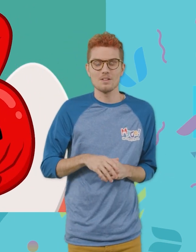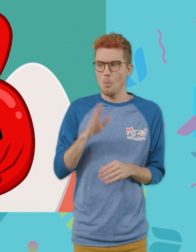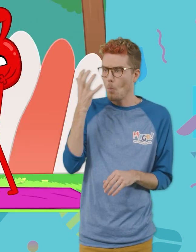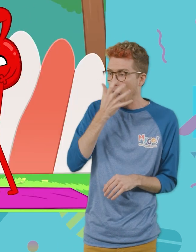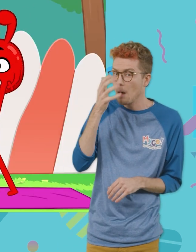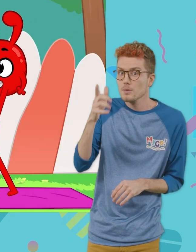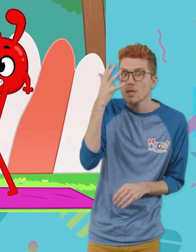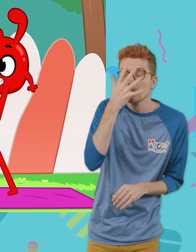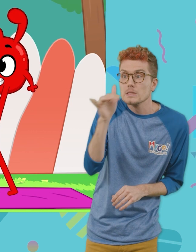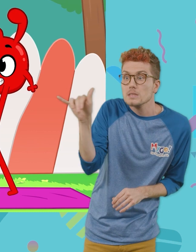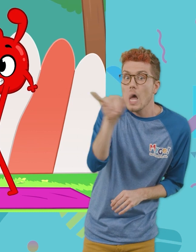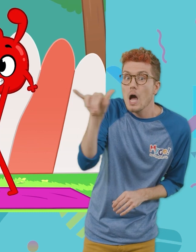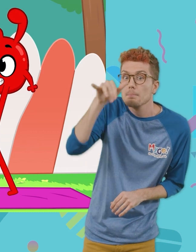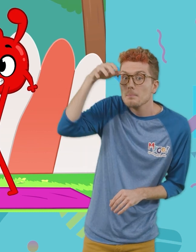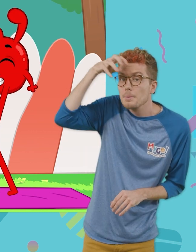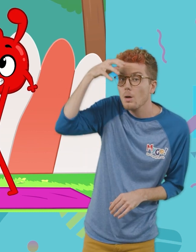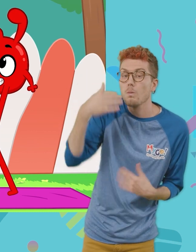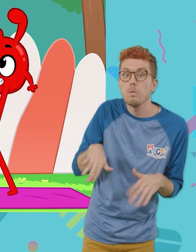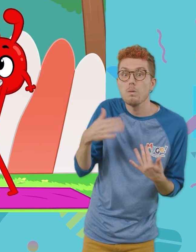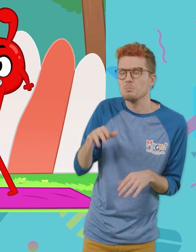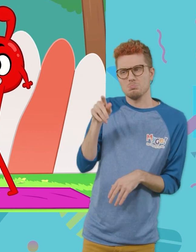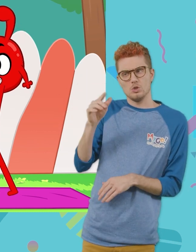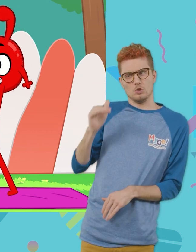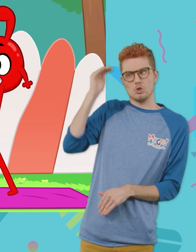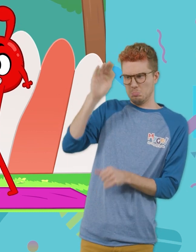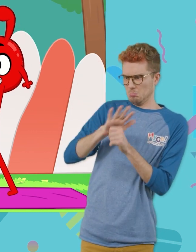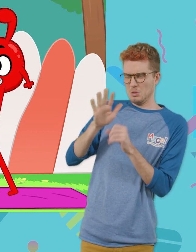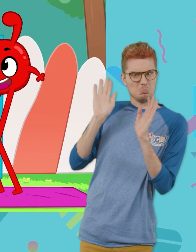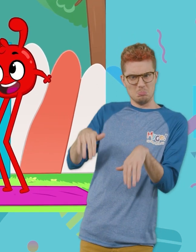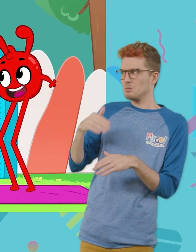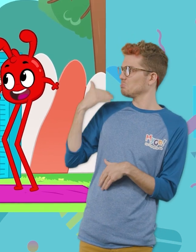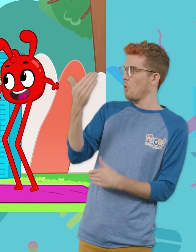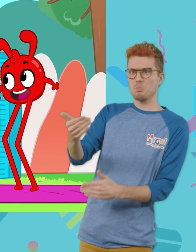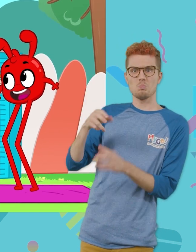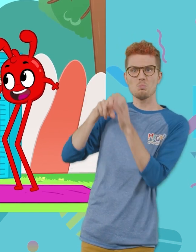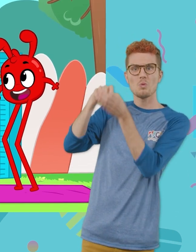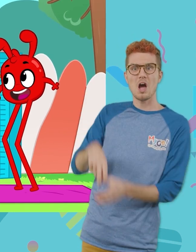Wow, you look so similar! Anyways, you're tall enough! Enjoy the ride!